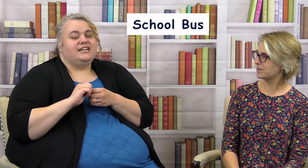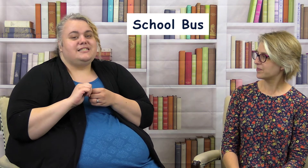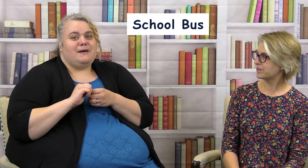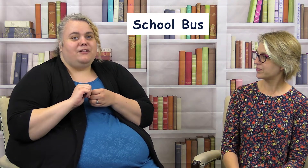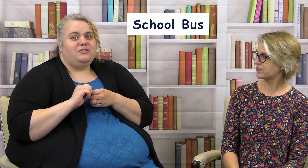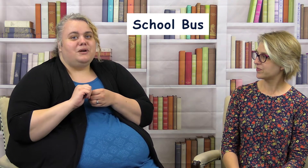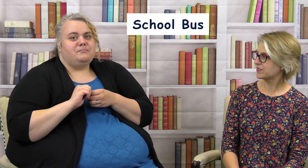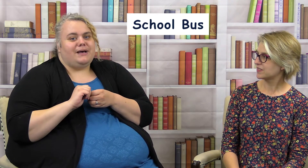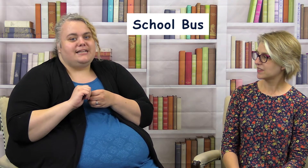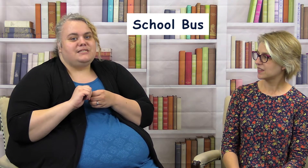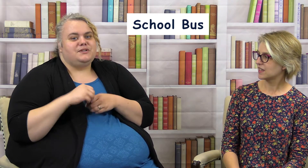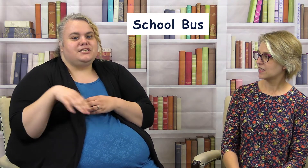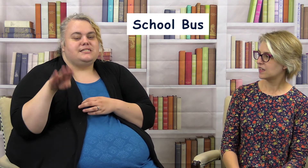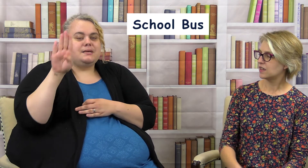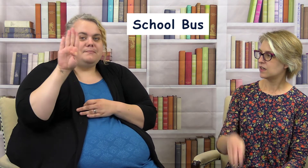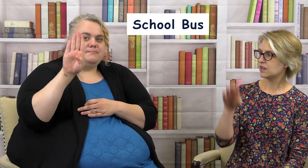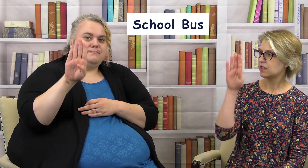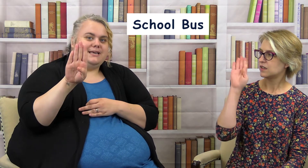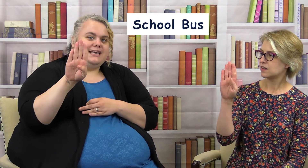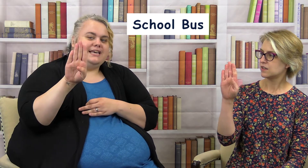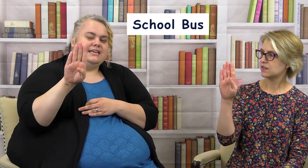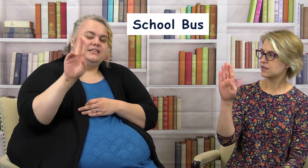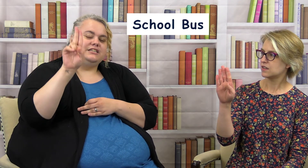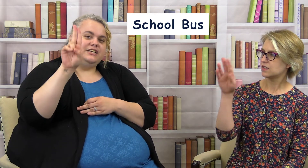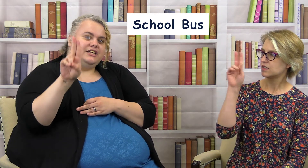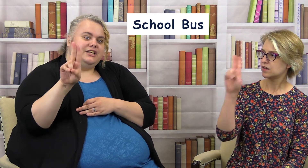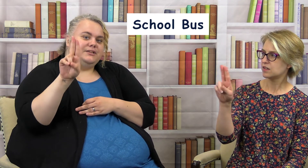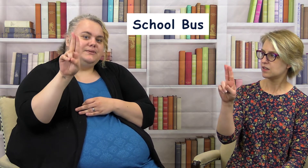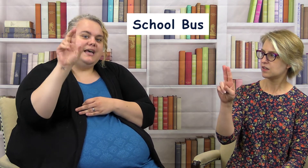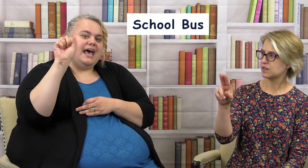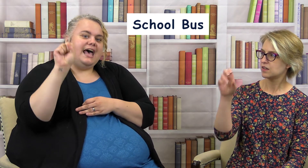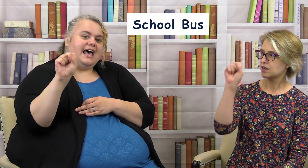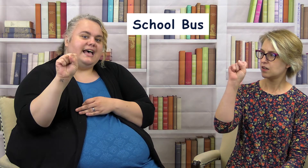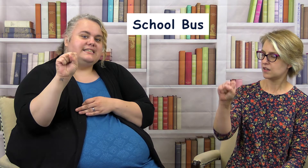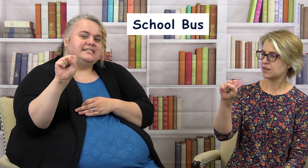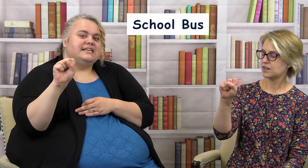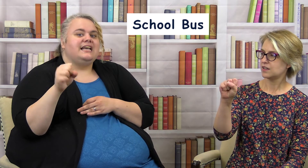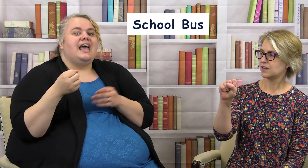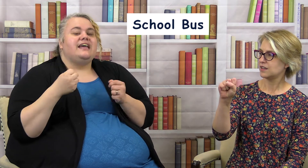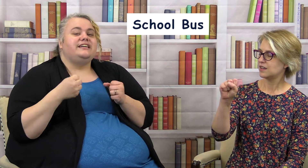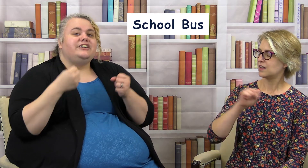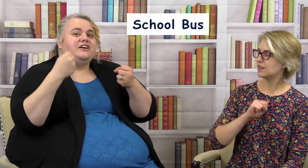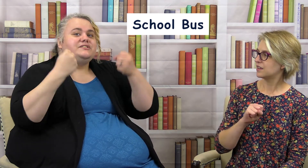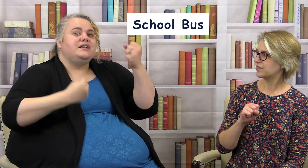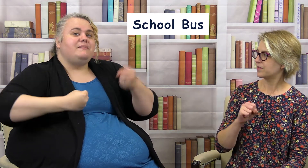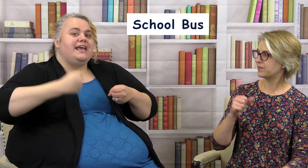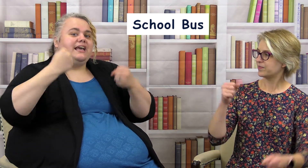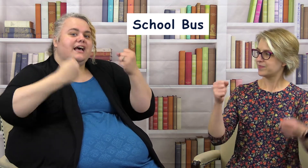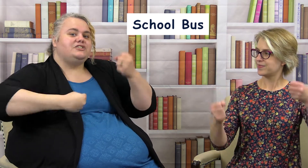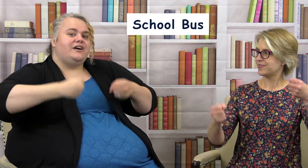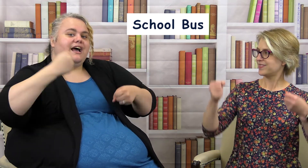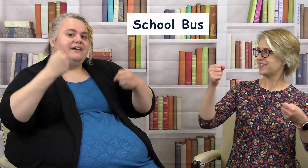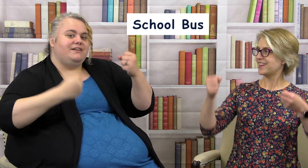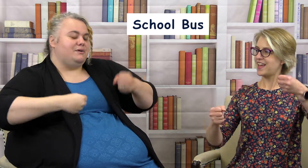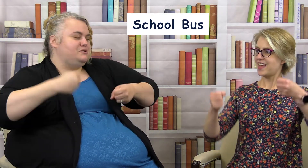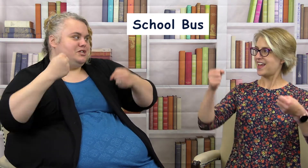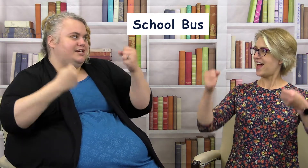gonna spell the word bus which is B U S and then you're also gonna make a driving motion